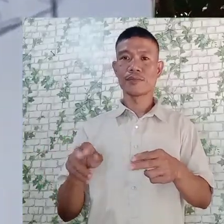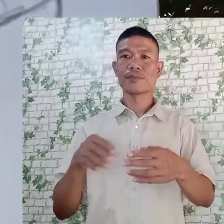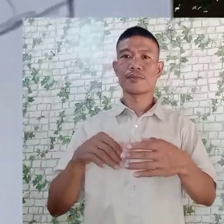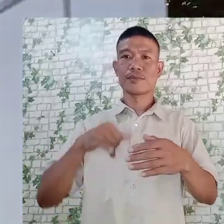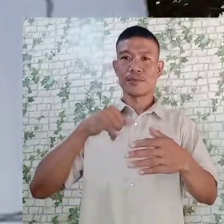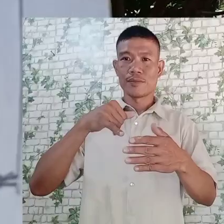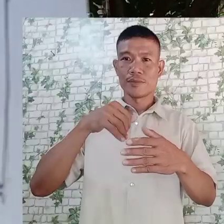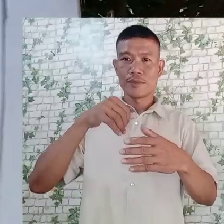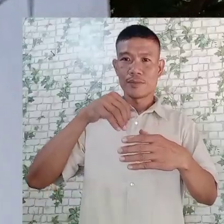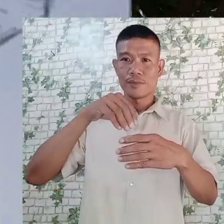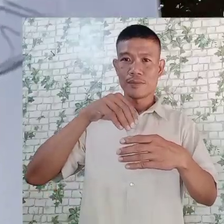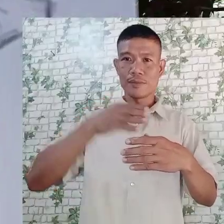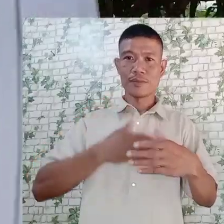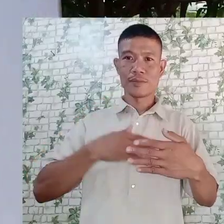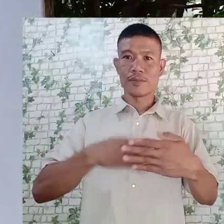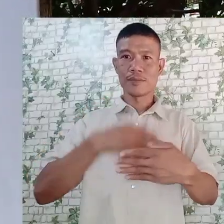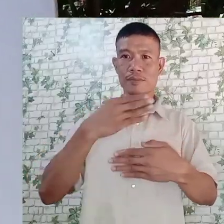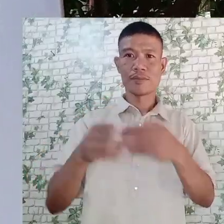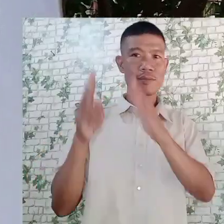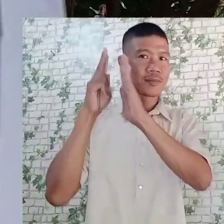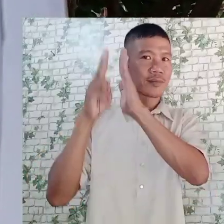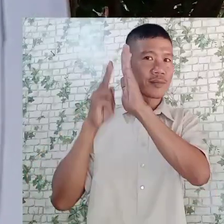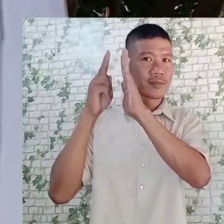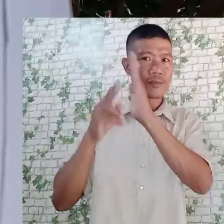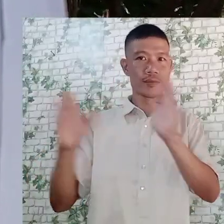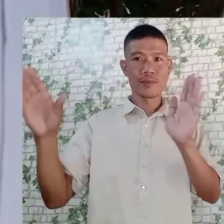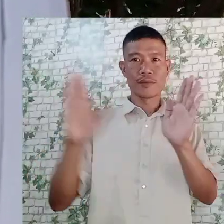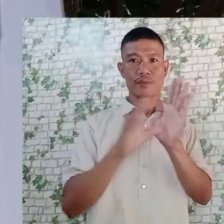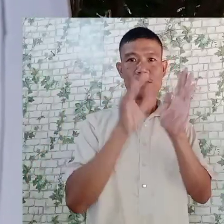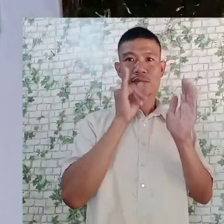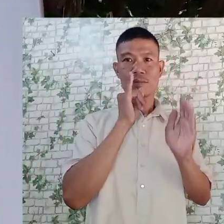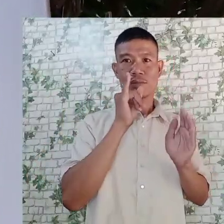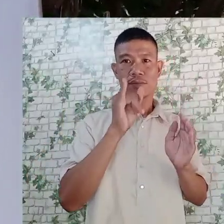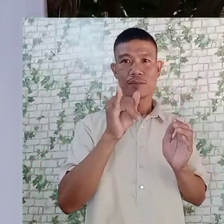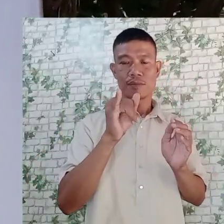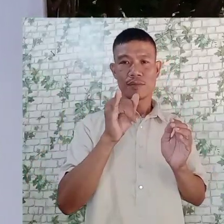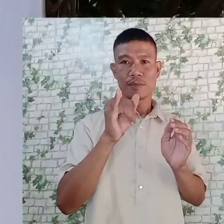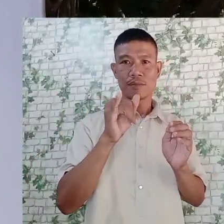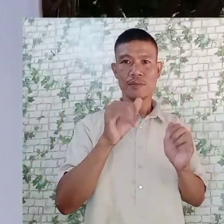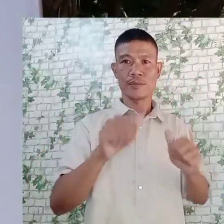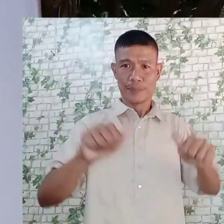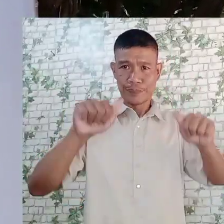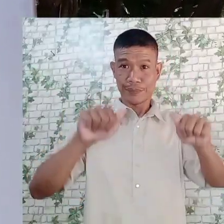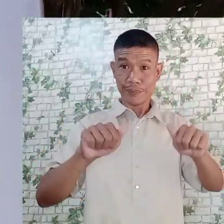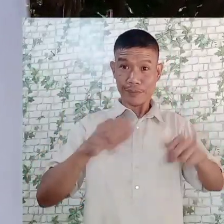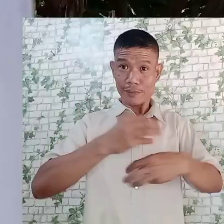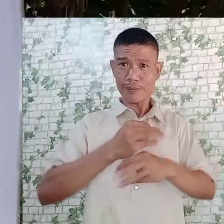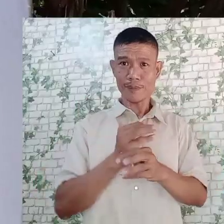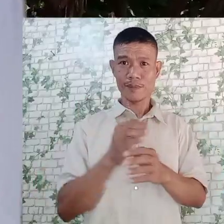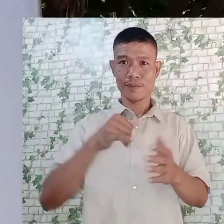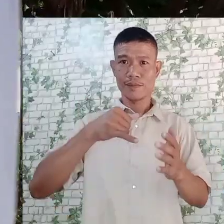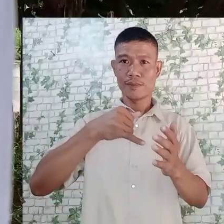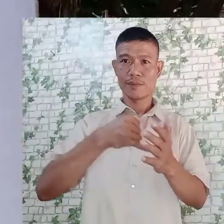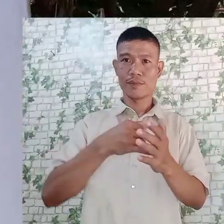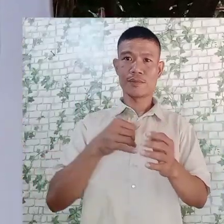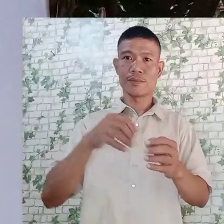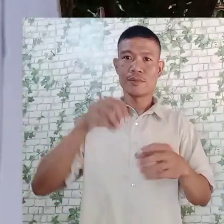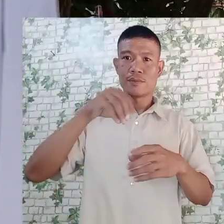So, in my next video, the challenge is, could I make it in 4